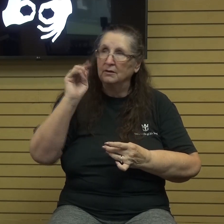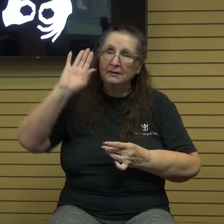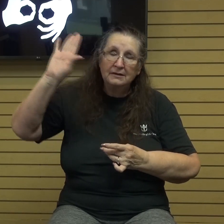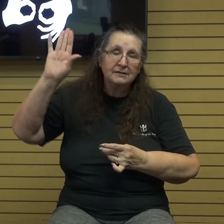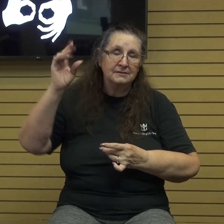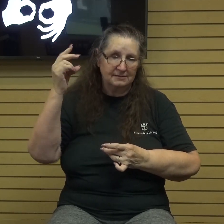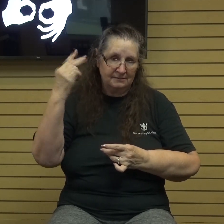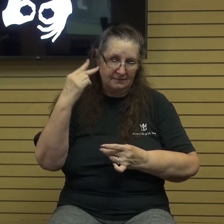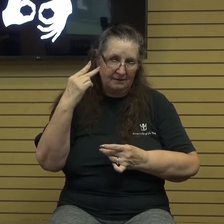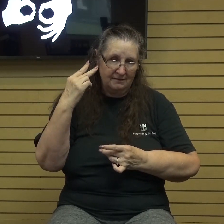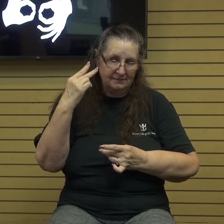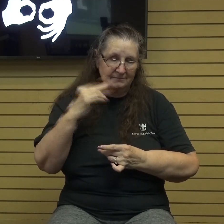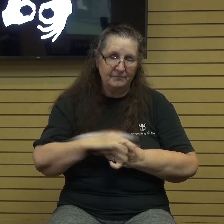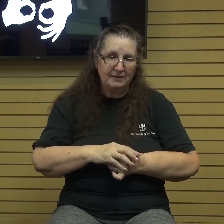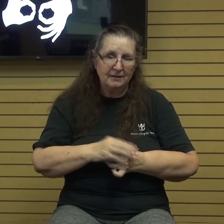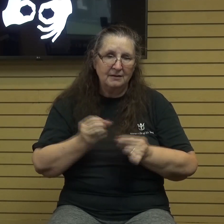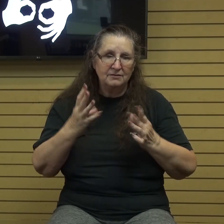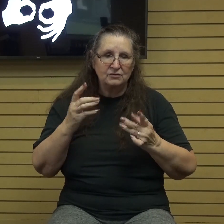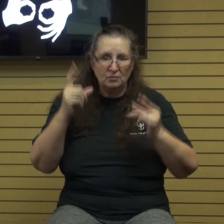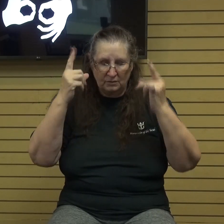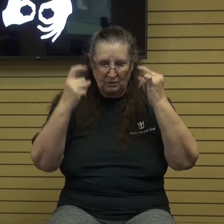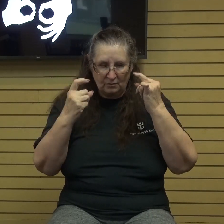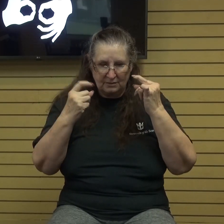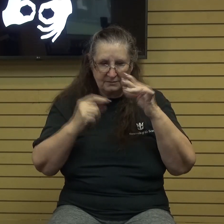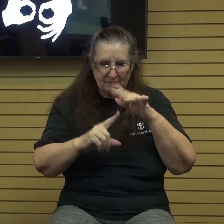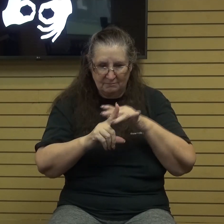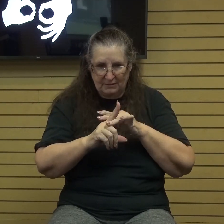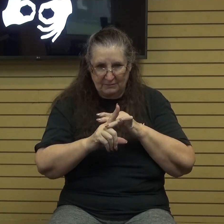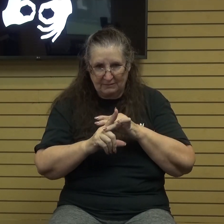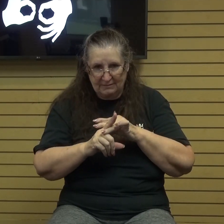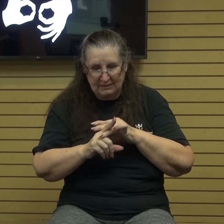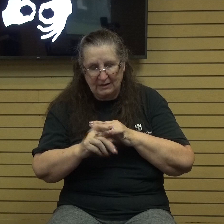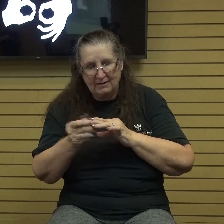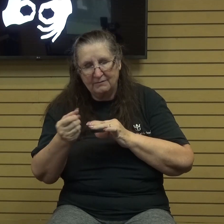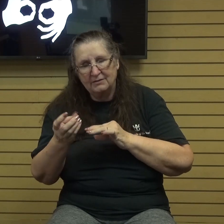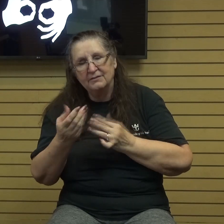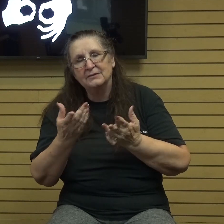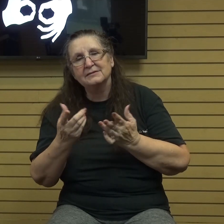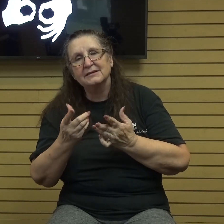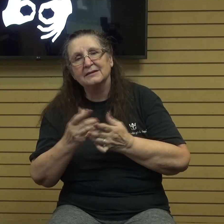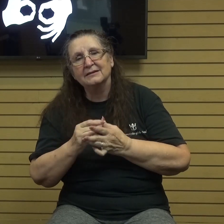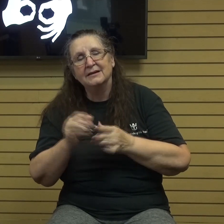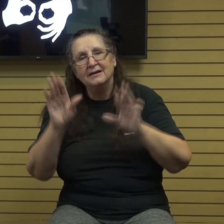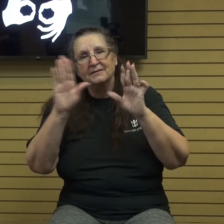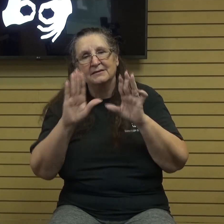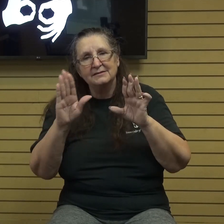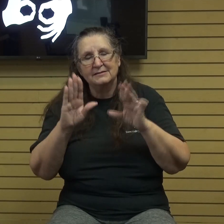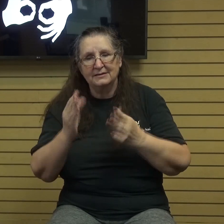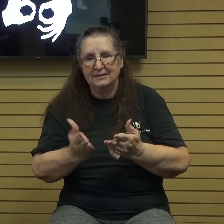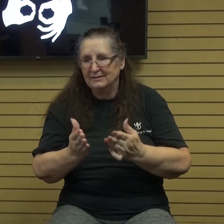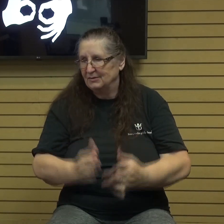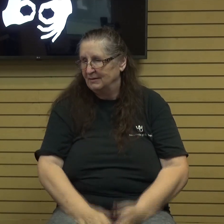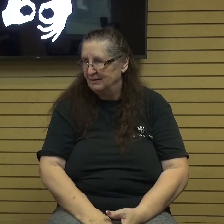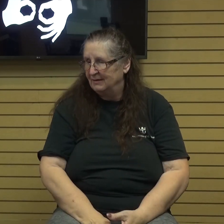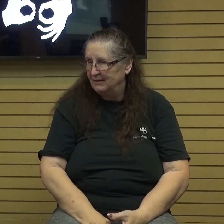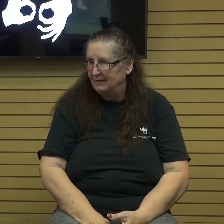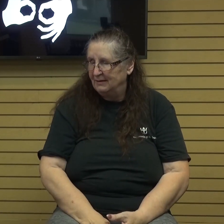So many questions and thoughts that popped in my head for a few seconds in that Sunday service. God wants to use our